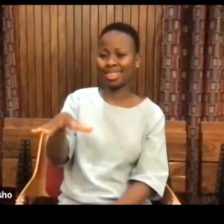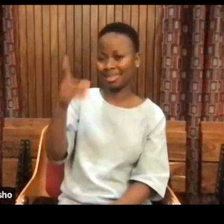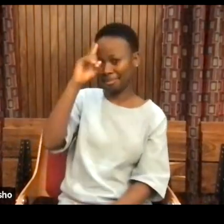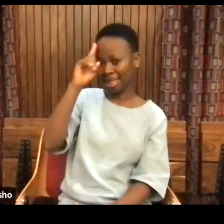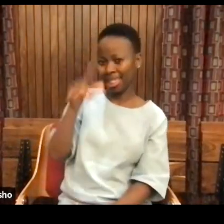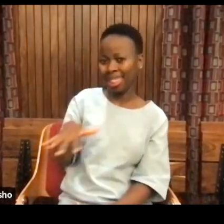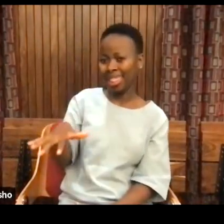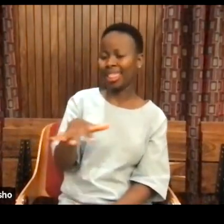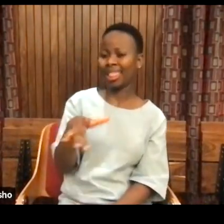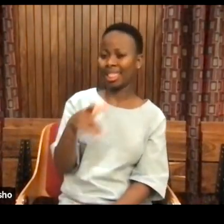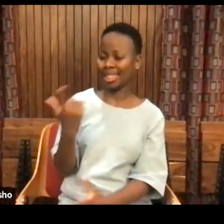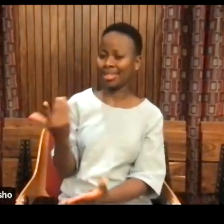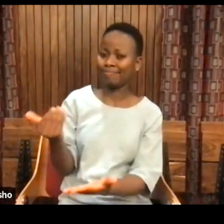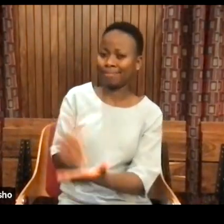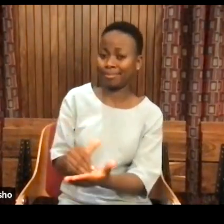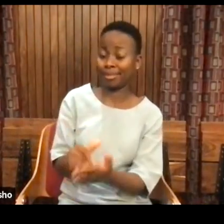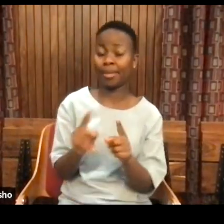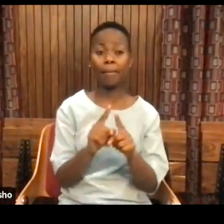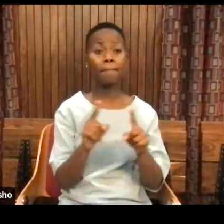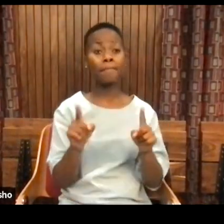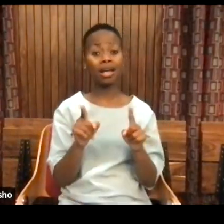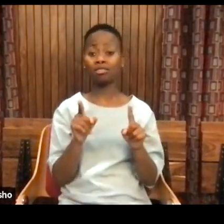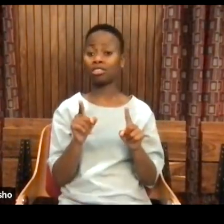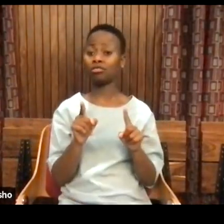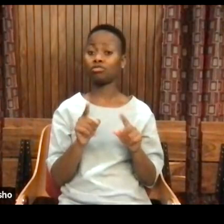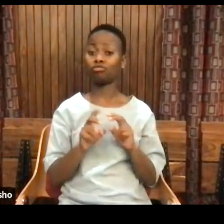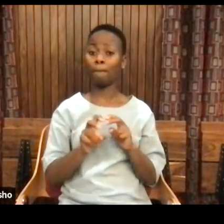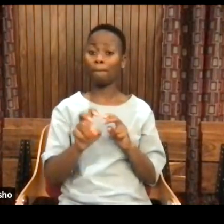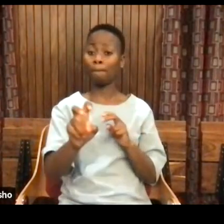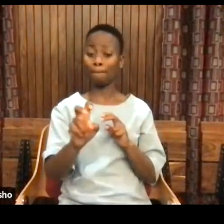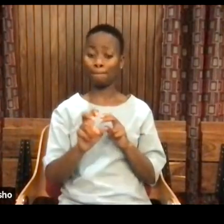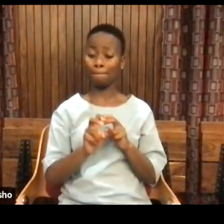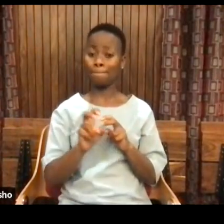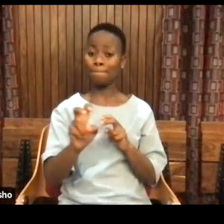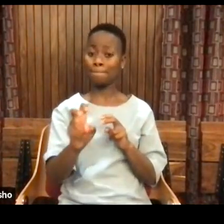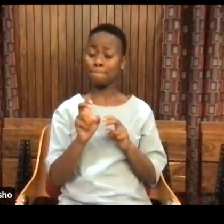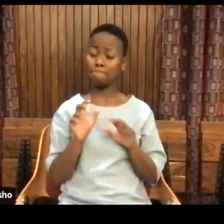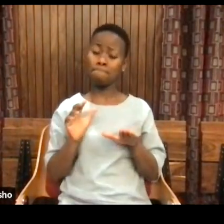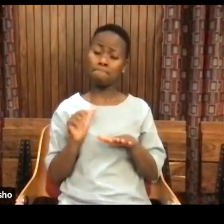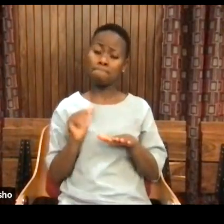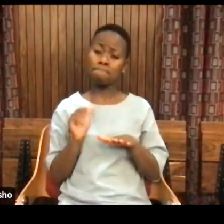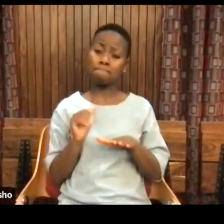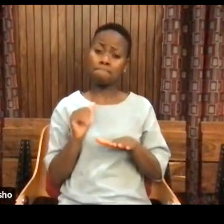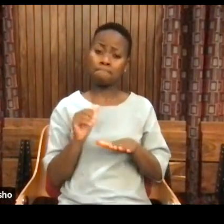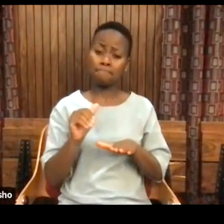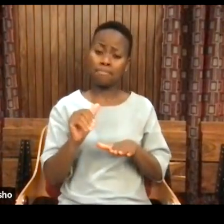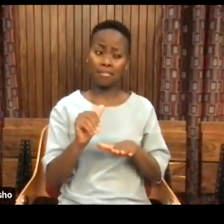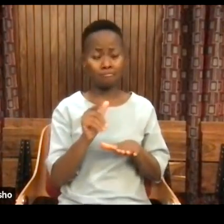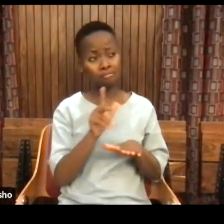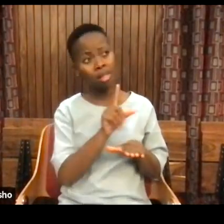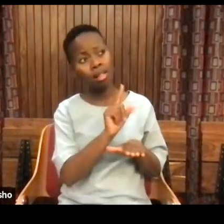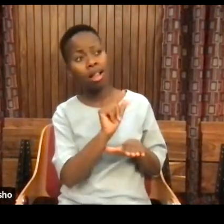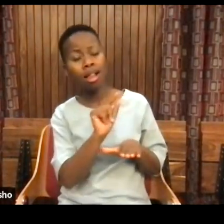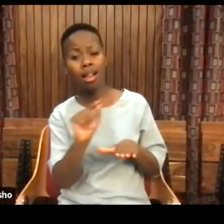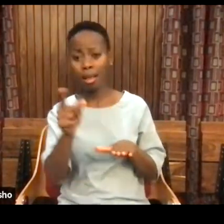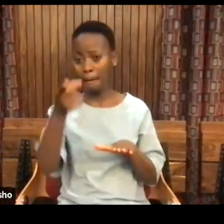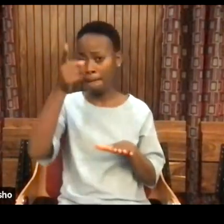Now, what was important about those trips is that little girl, as she went into black neighborhoods,